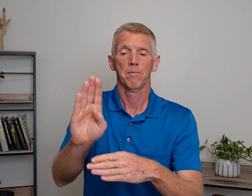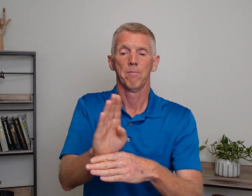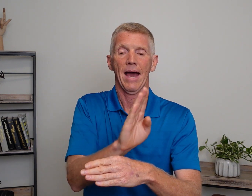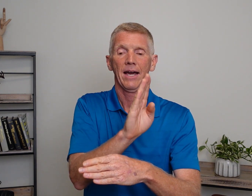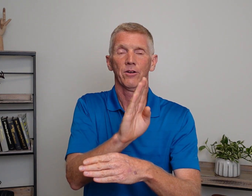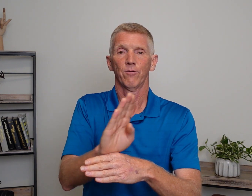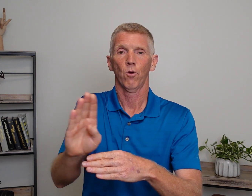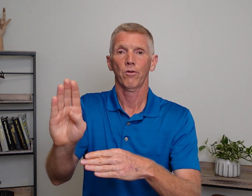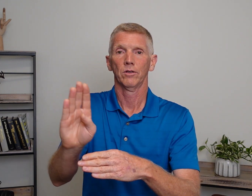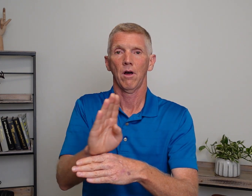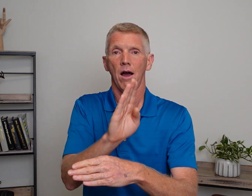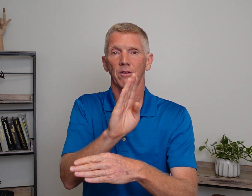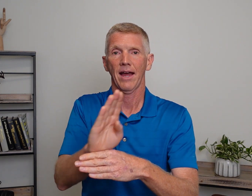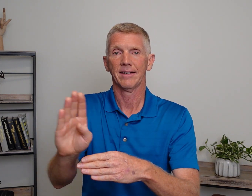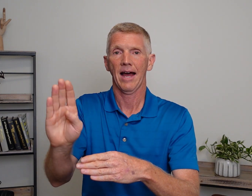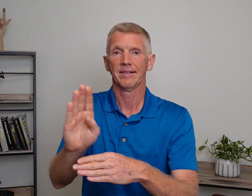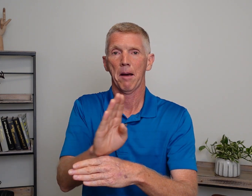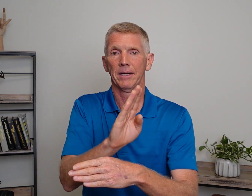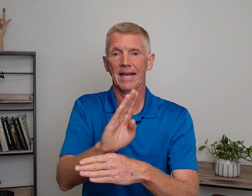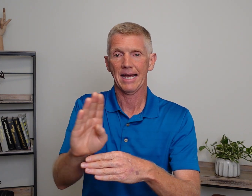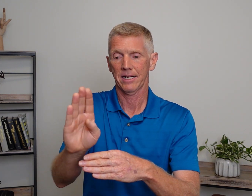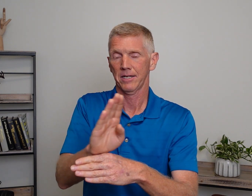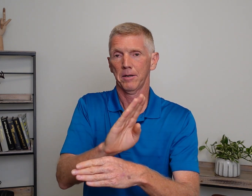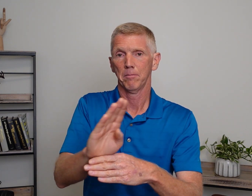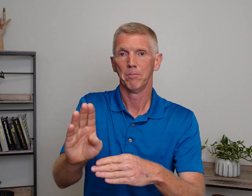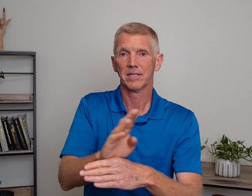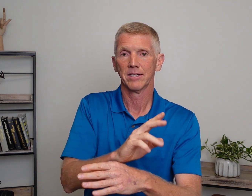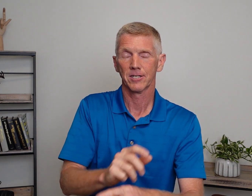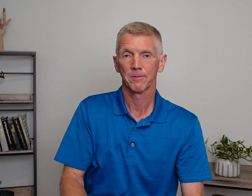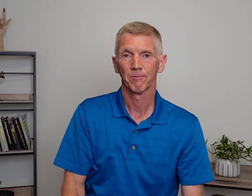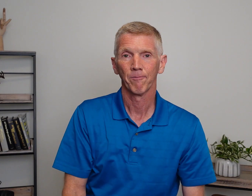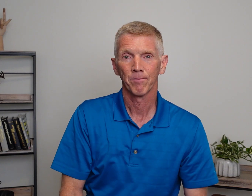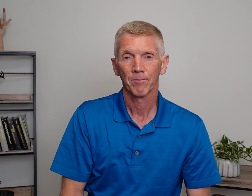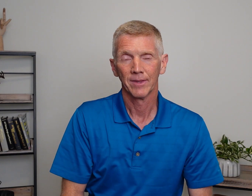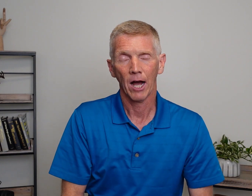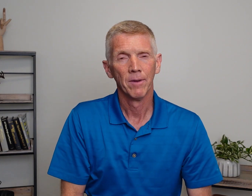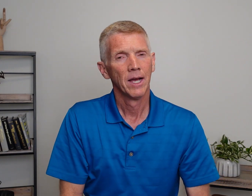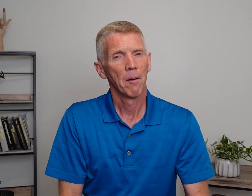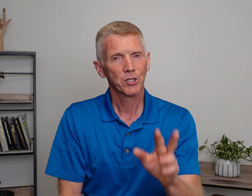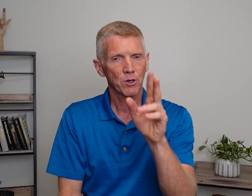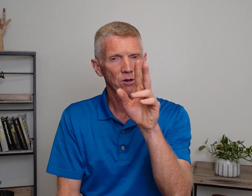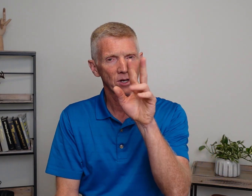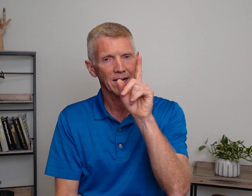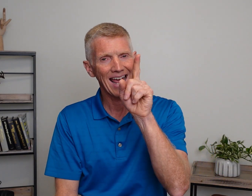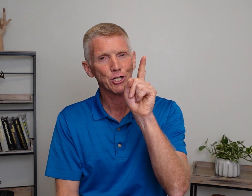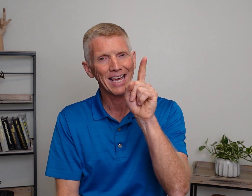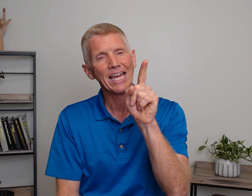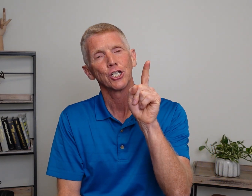Back and forth along that non-dominant hand. Business. Now, I'm going to show you two words on education.